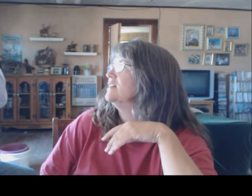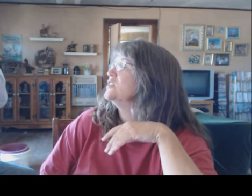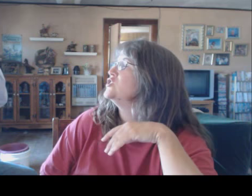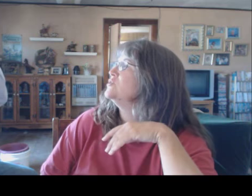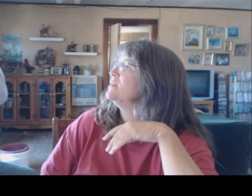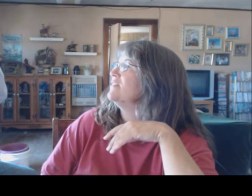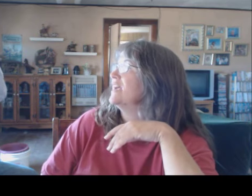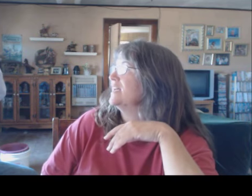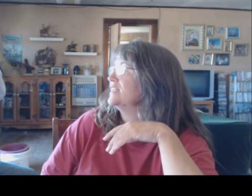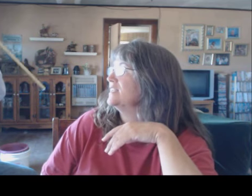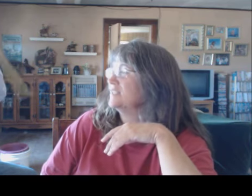Too big in my head.